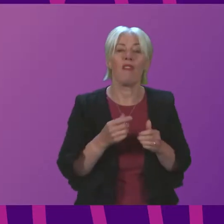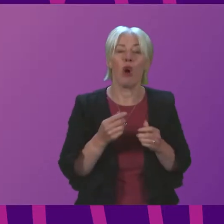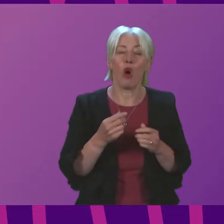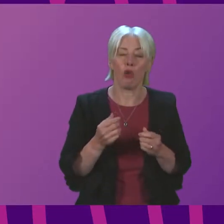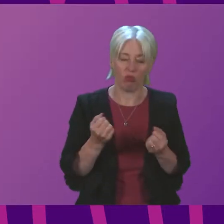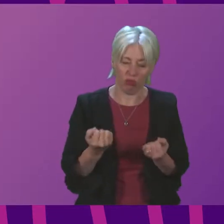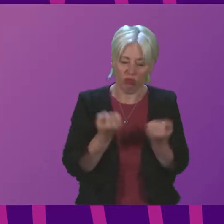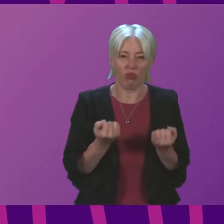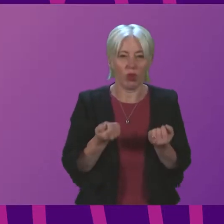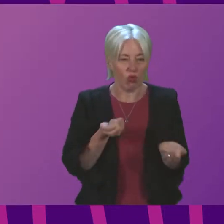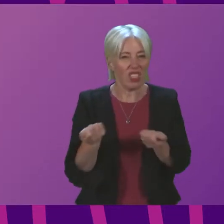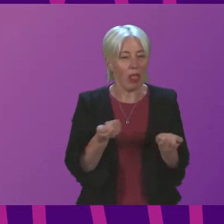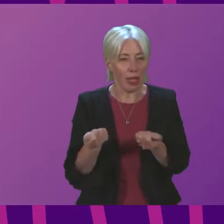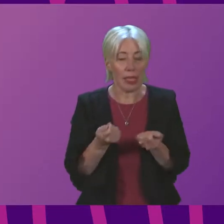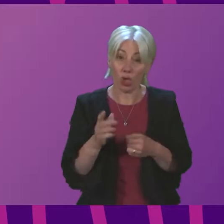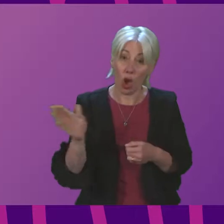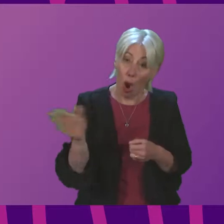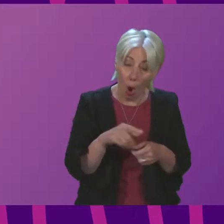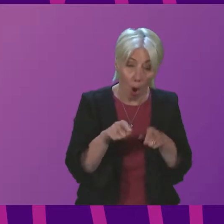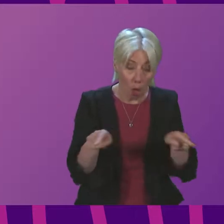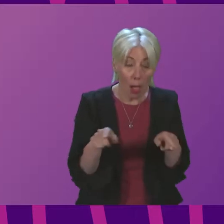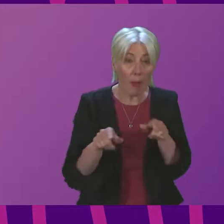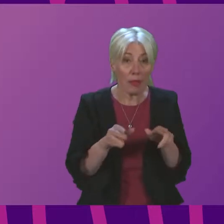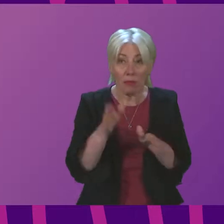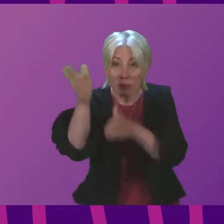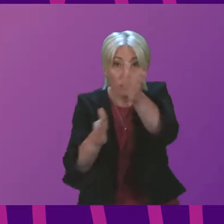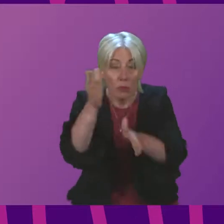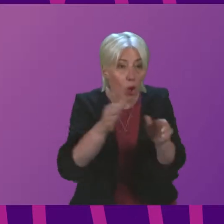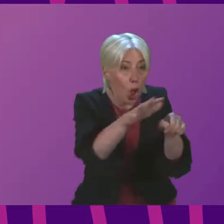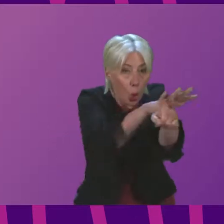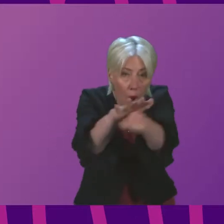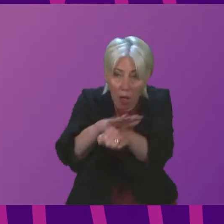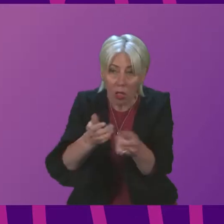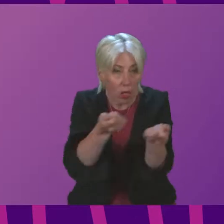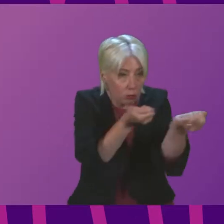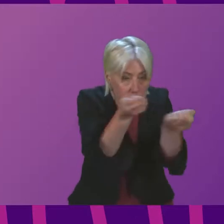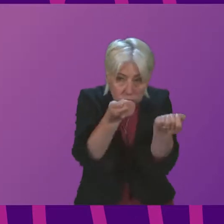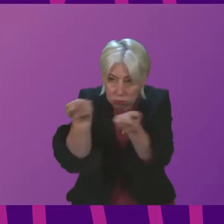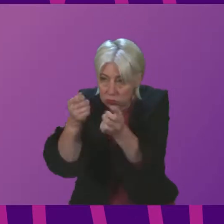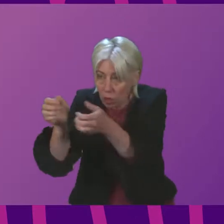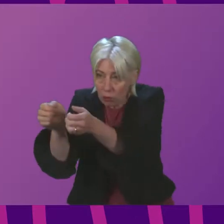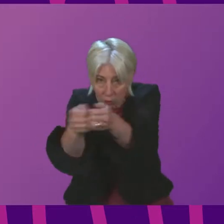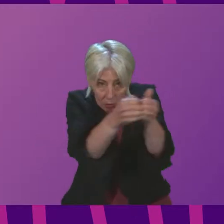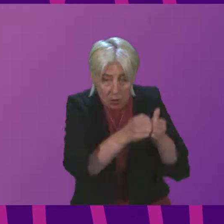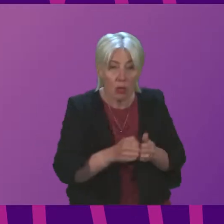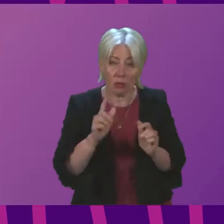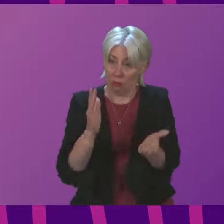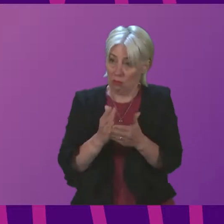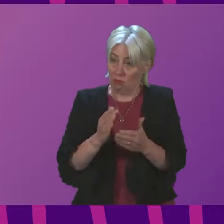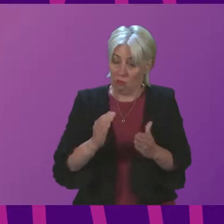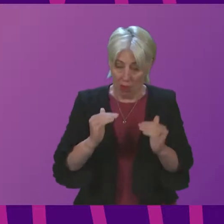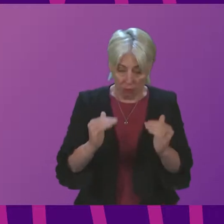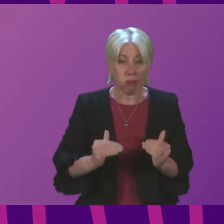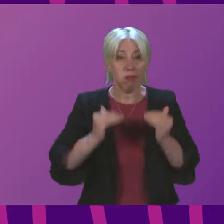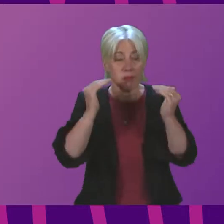all of whom had been in dialogue with local resilience partnerships to ensure that the capacity was stood up